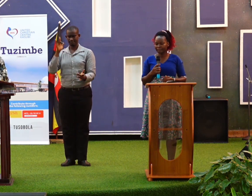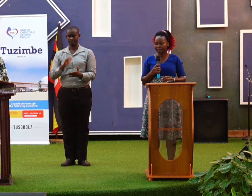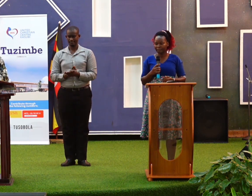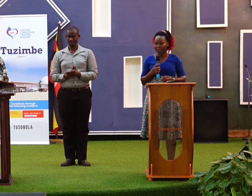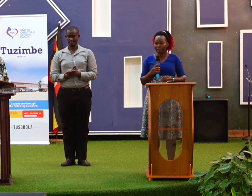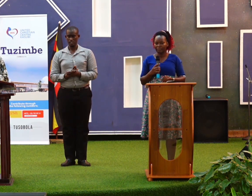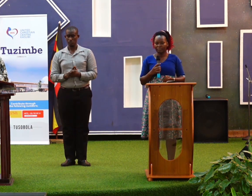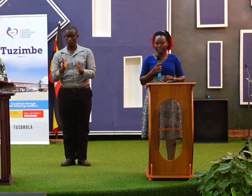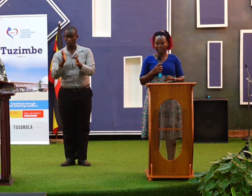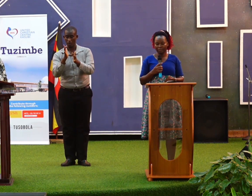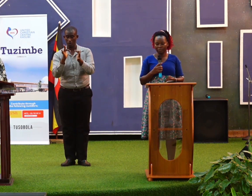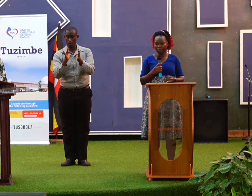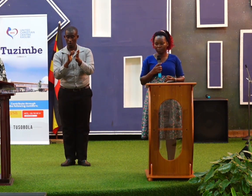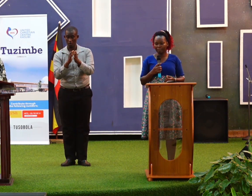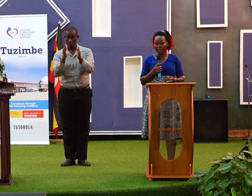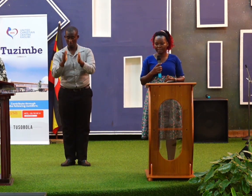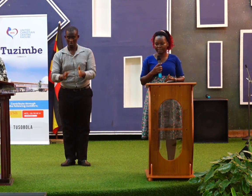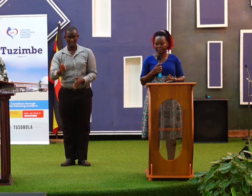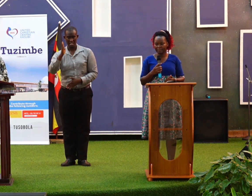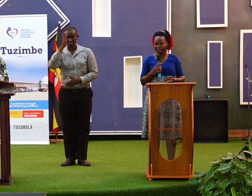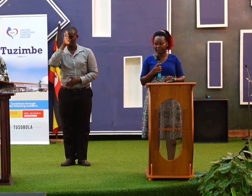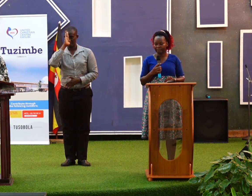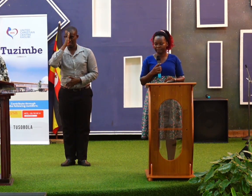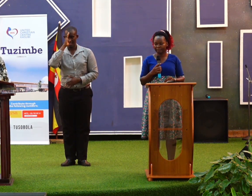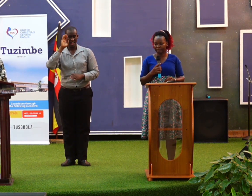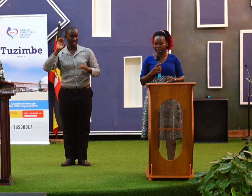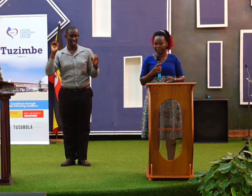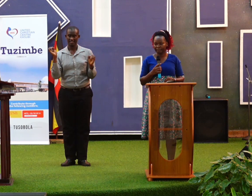are not complacent.